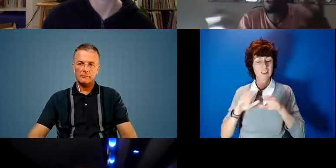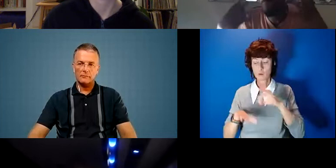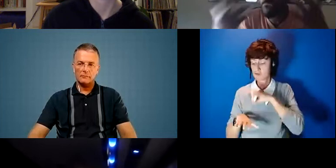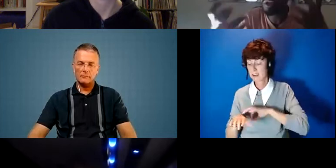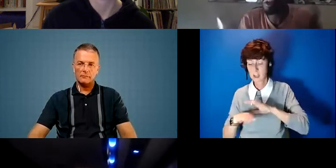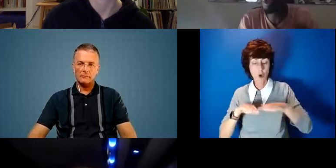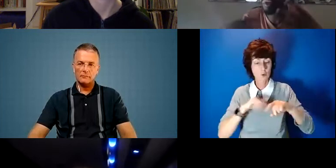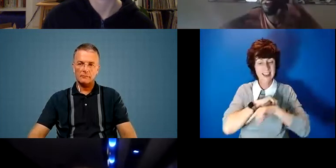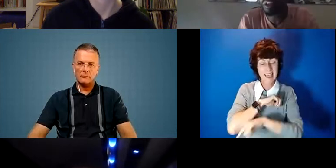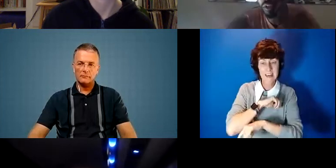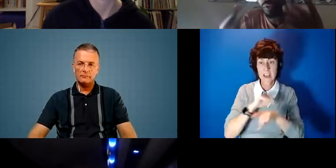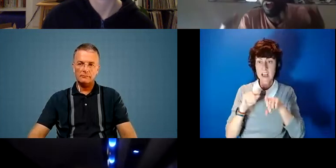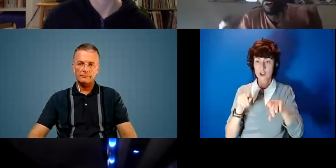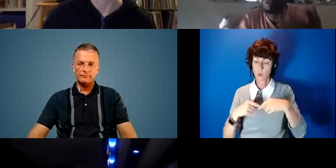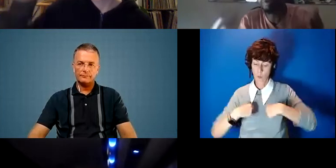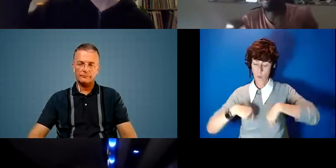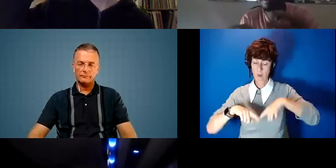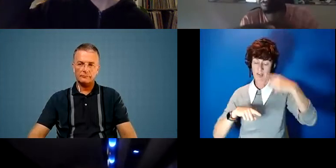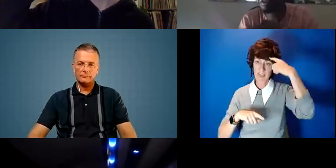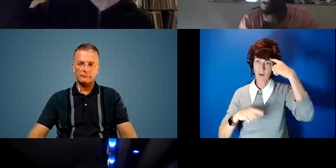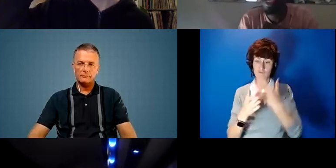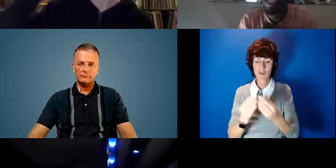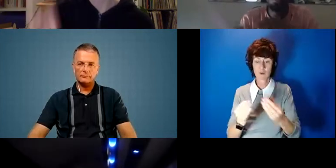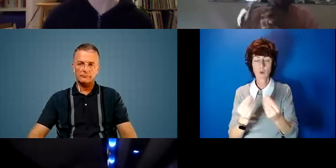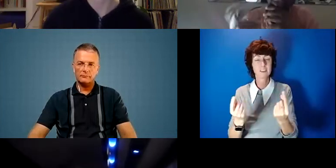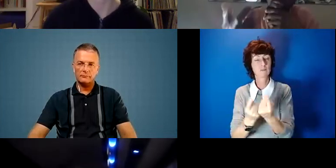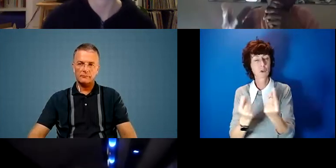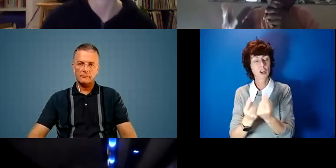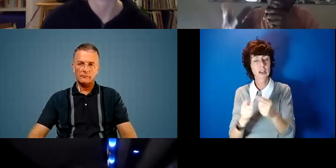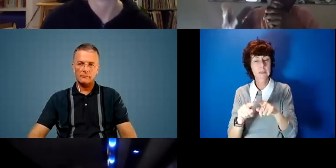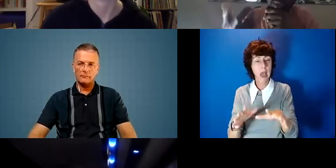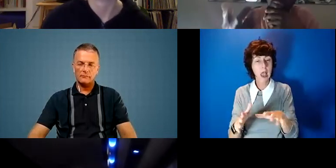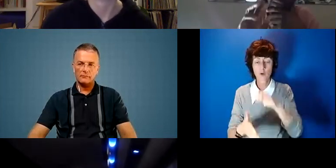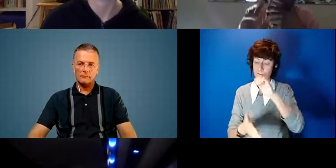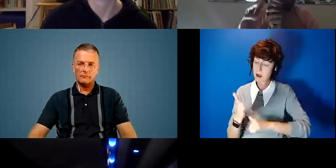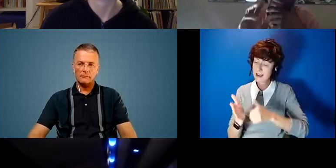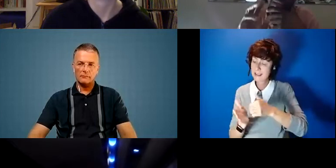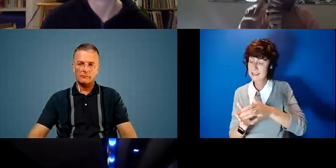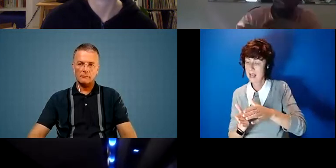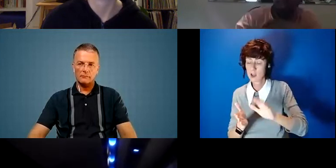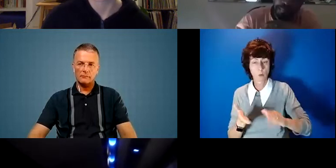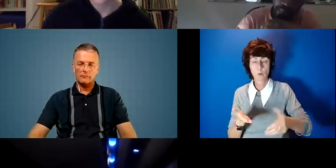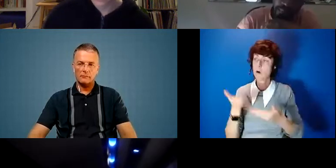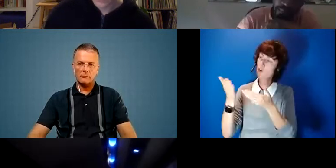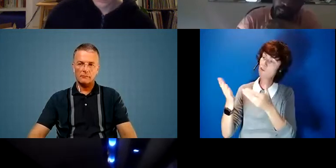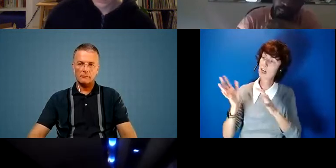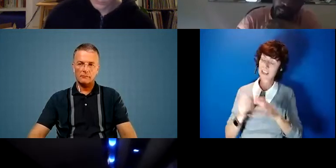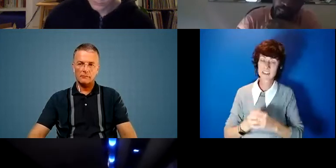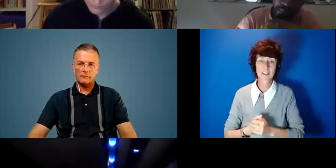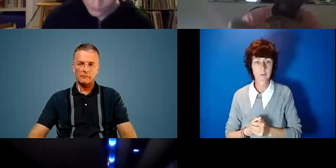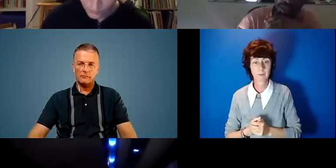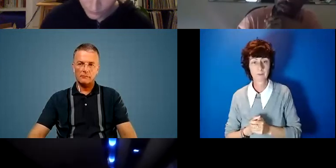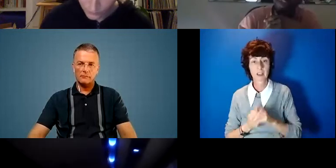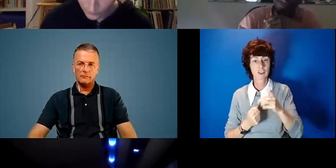think of resources we think of, of products, you know. And so this already starts to tell us that there was a, there was a there was a